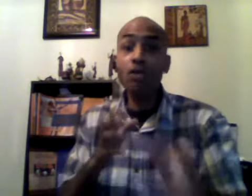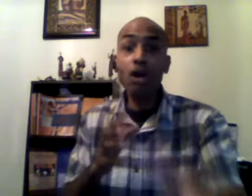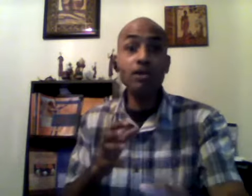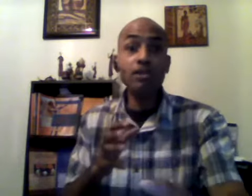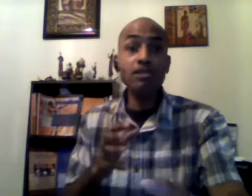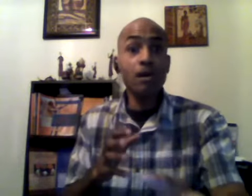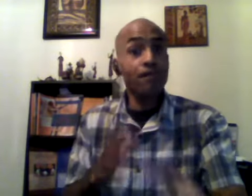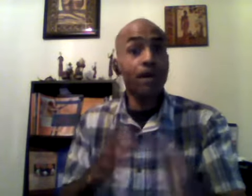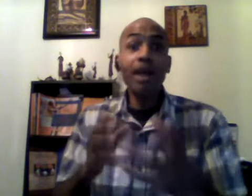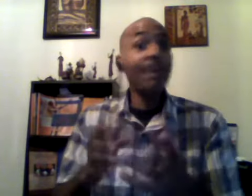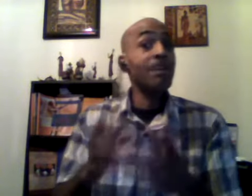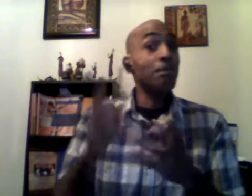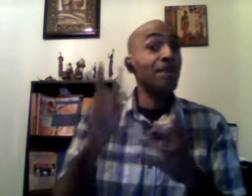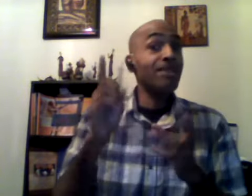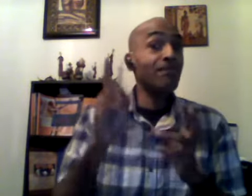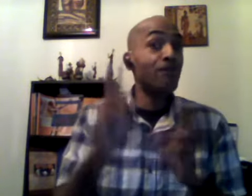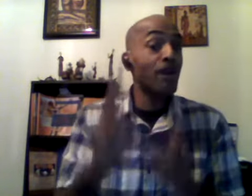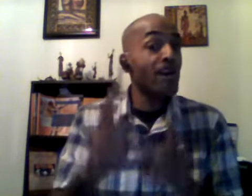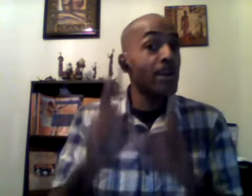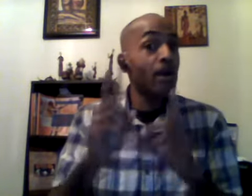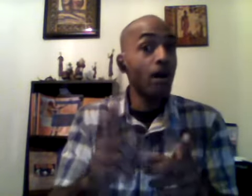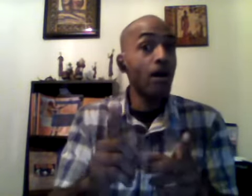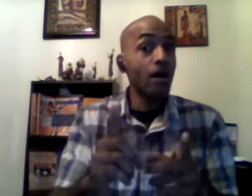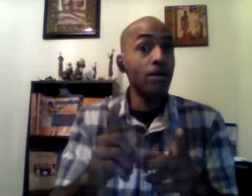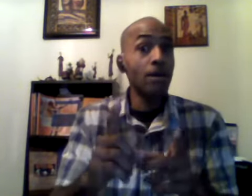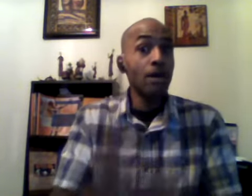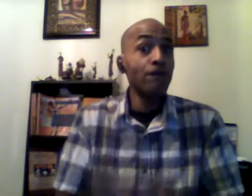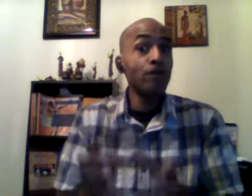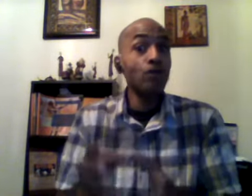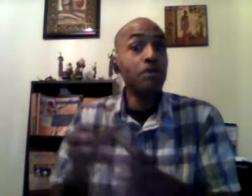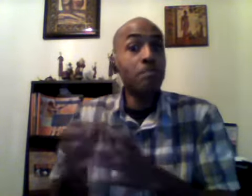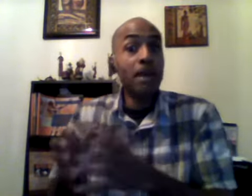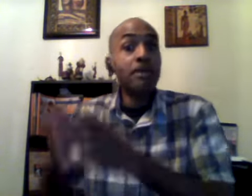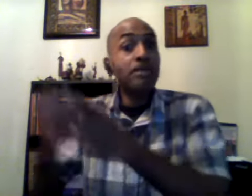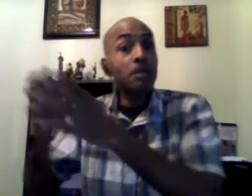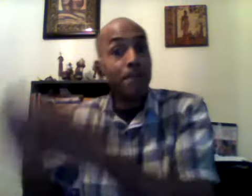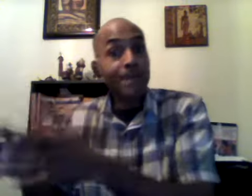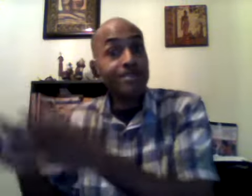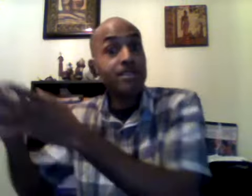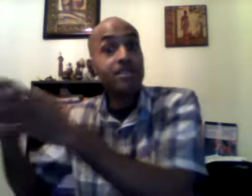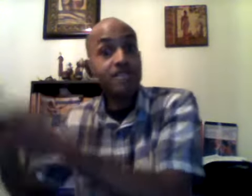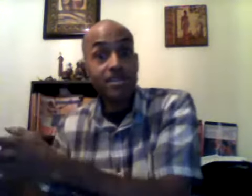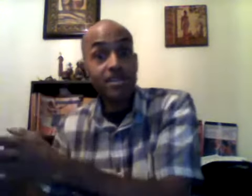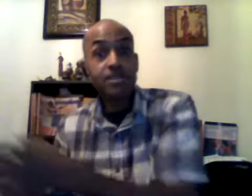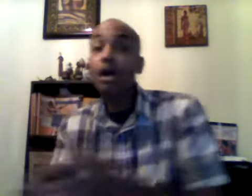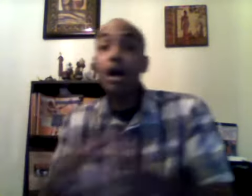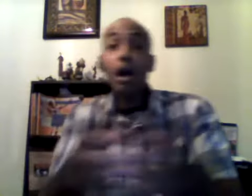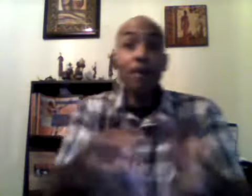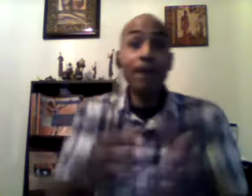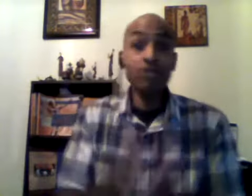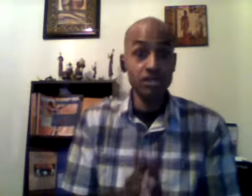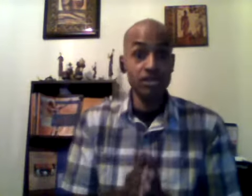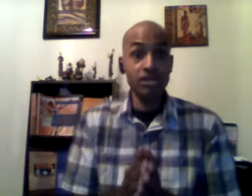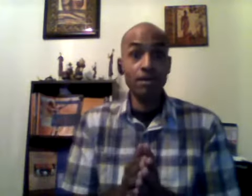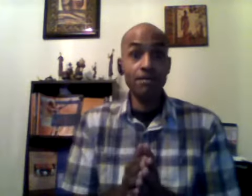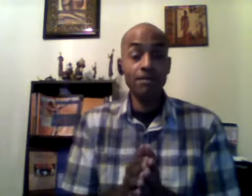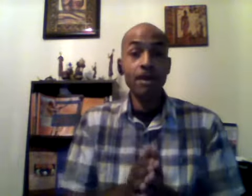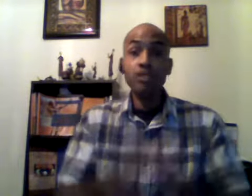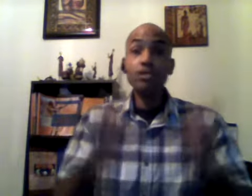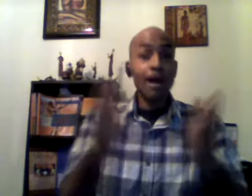know yourself it'll be very hard for you to make the best decisions about yourself so i